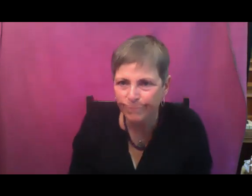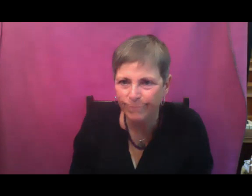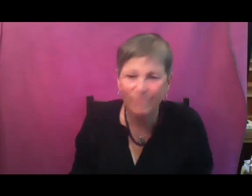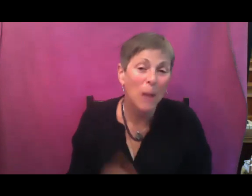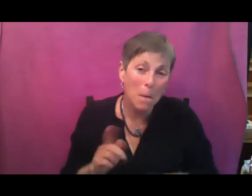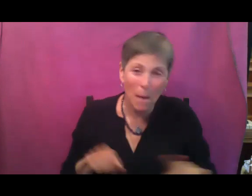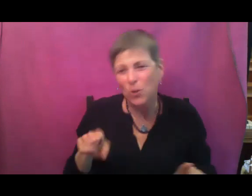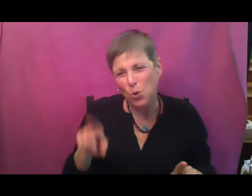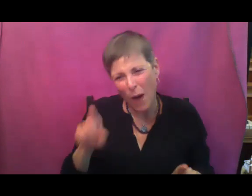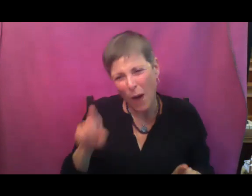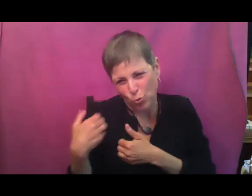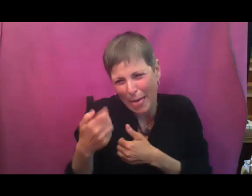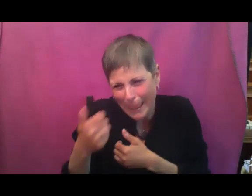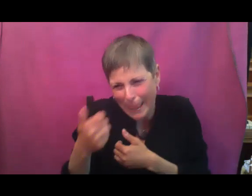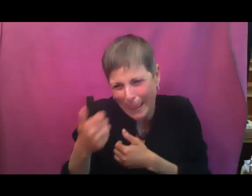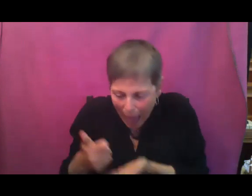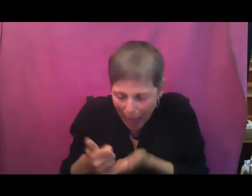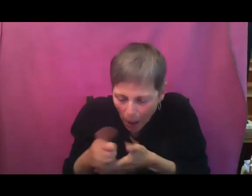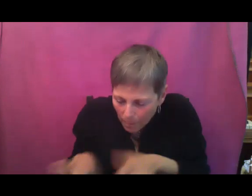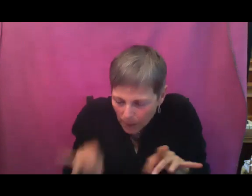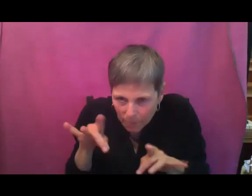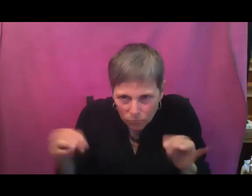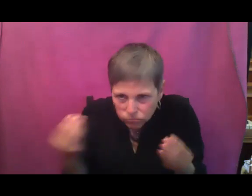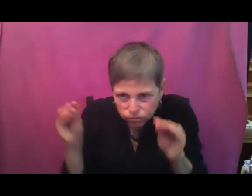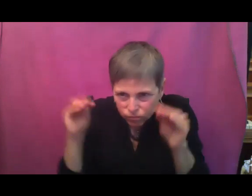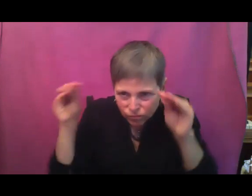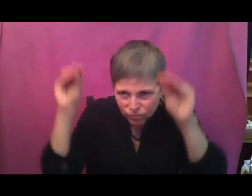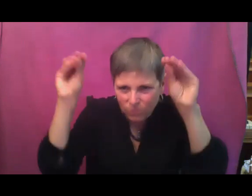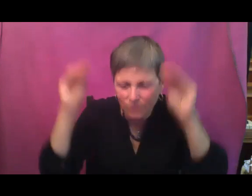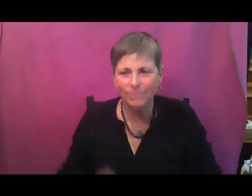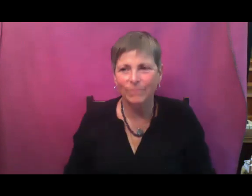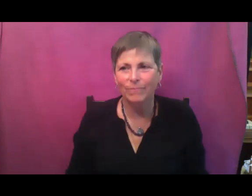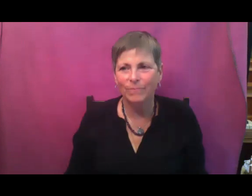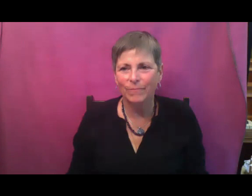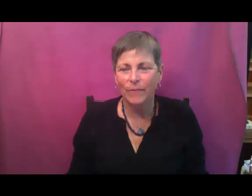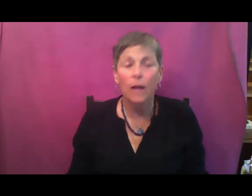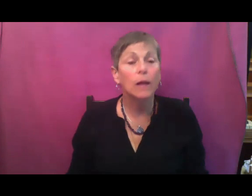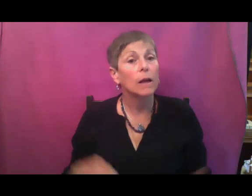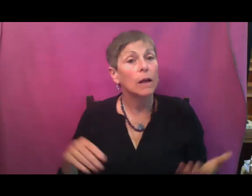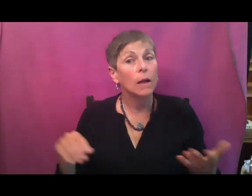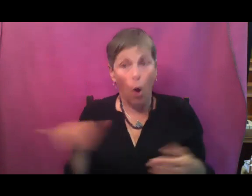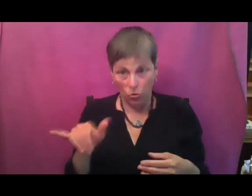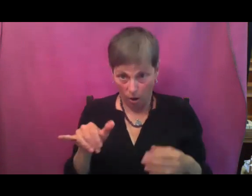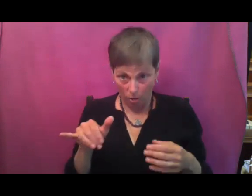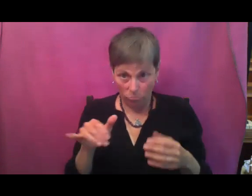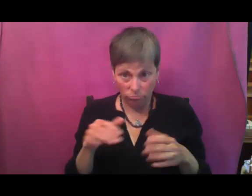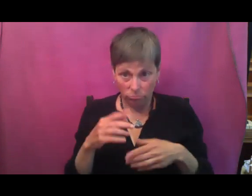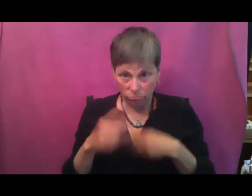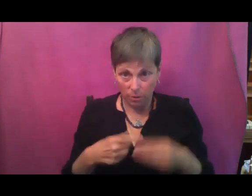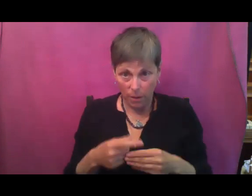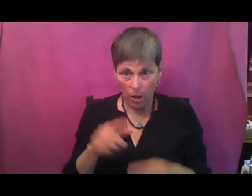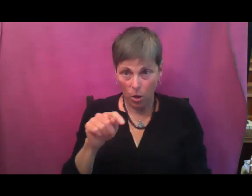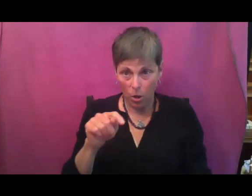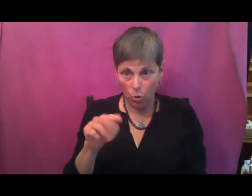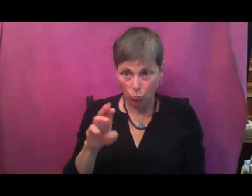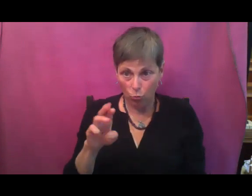tell them that one time. And another tip on trellising. So, some cucumbers like